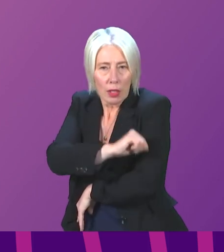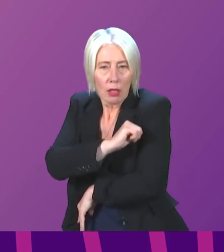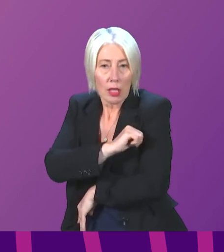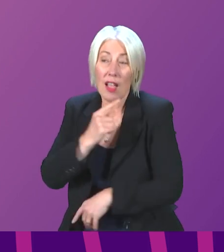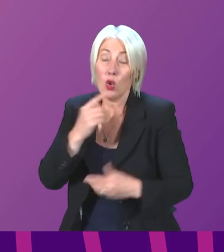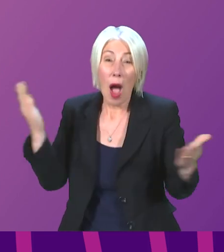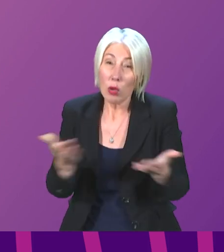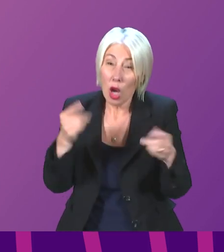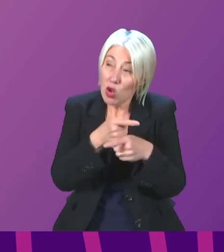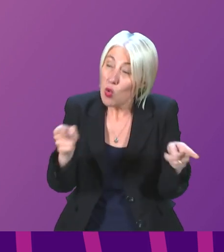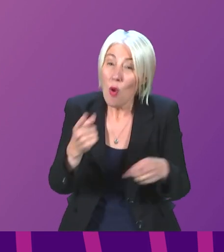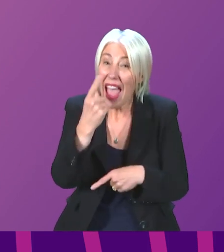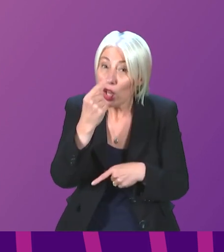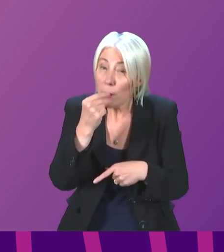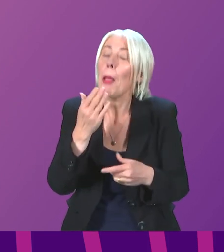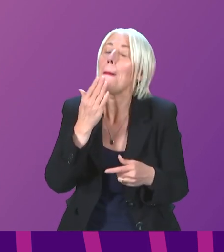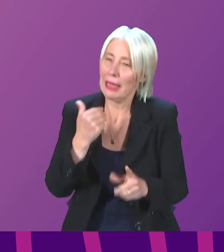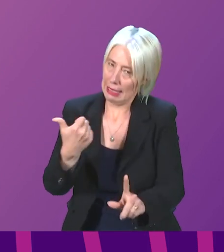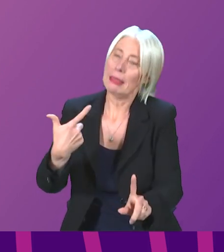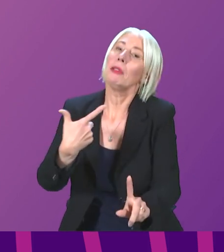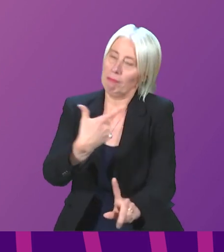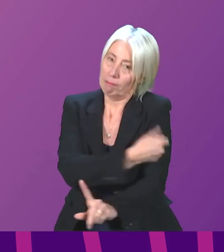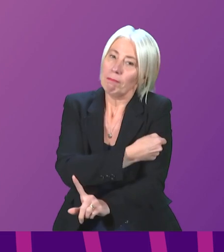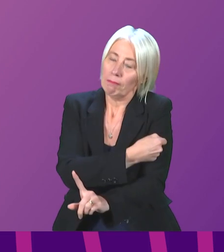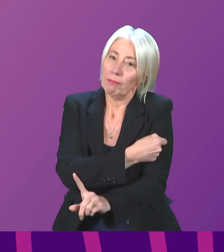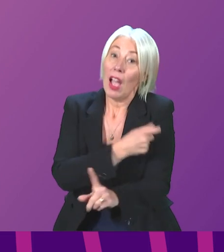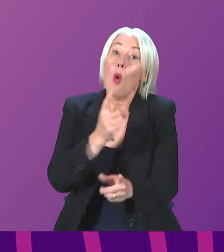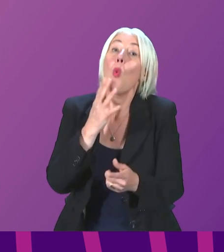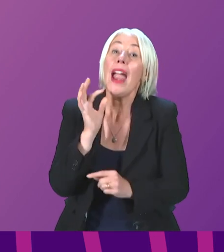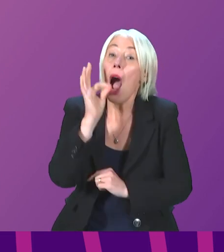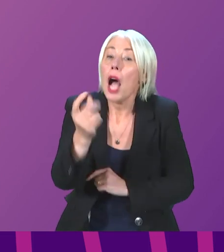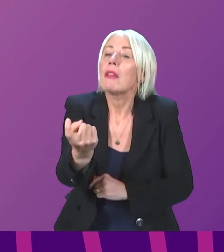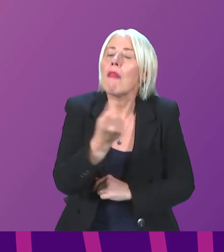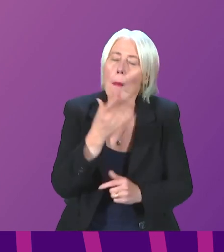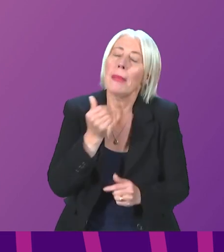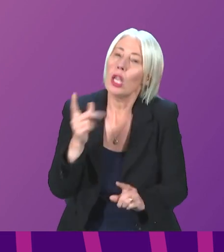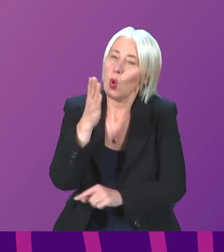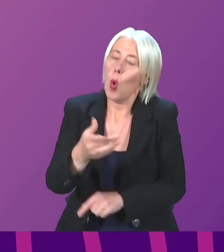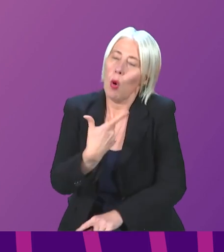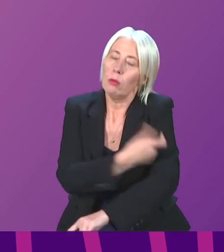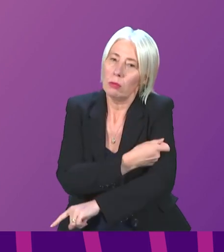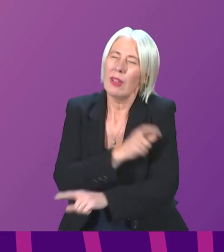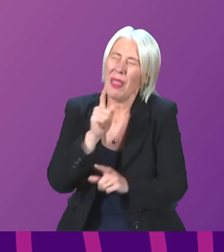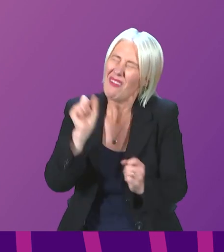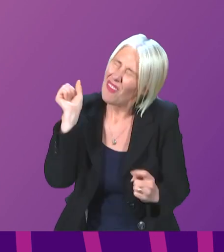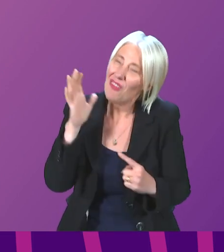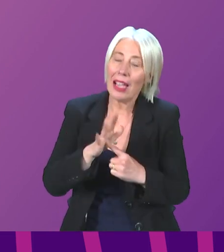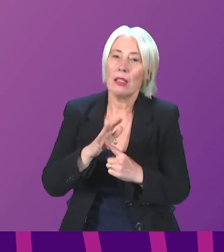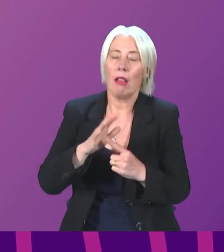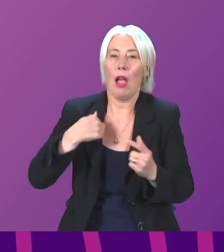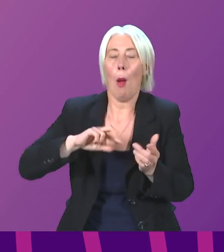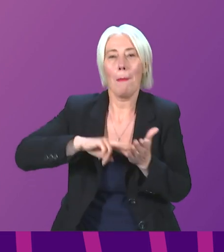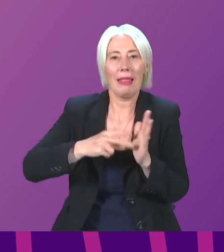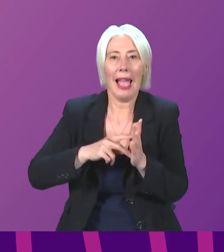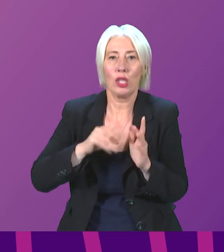eligible to take up the offer of the vaccination whenever they are called forward. The vaccination programme is a vital step in our plans to